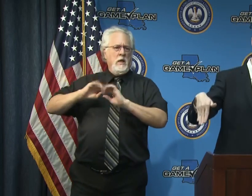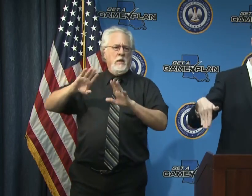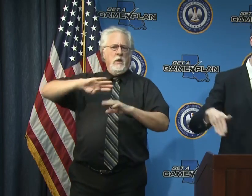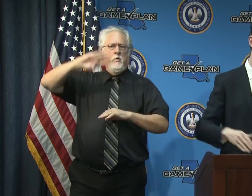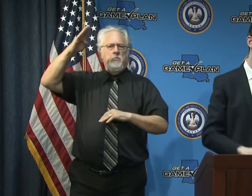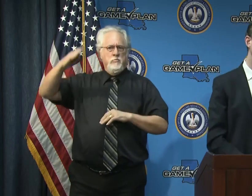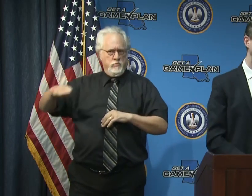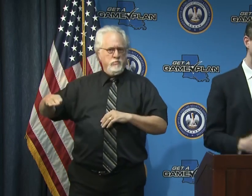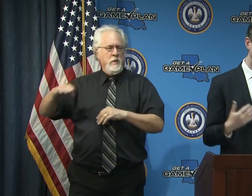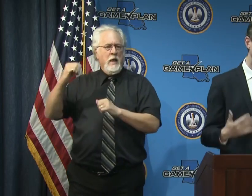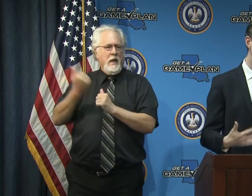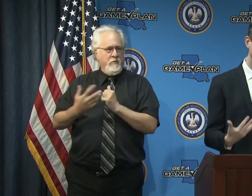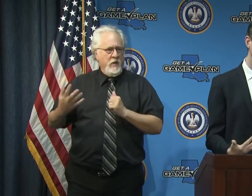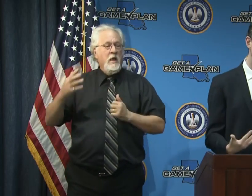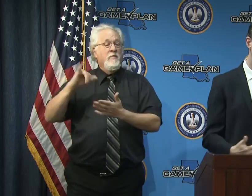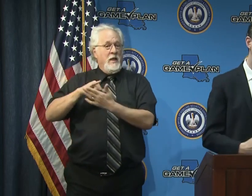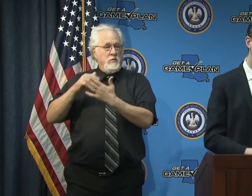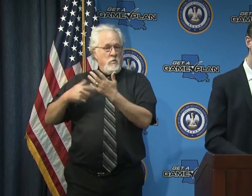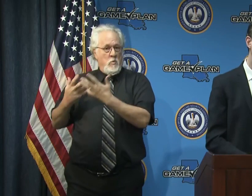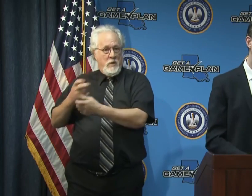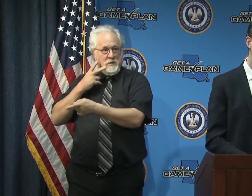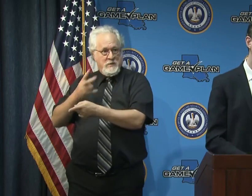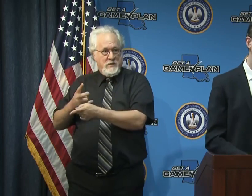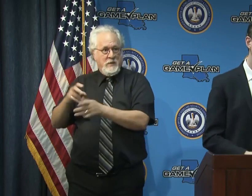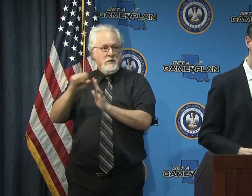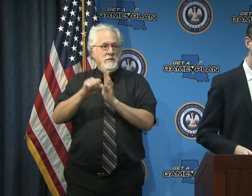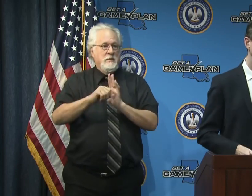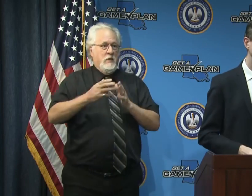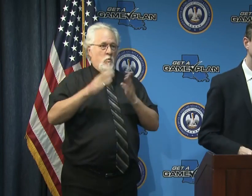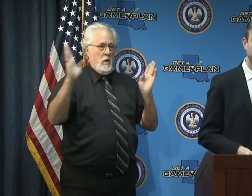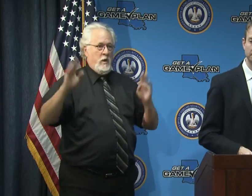drop in everything i mean that's what we really want to see statewide